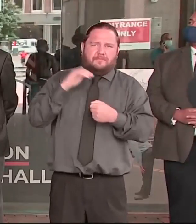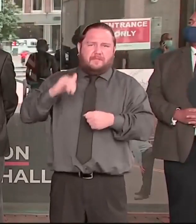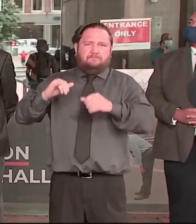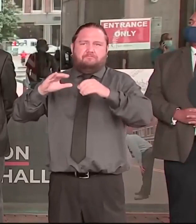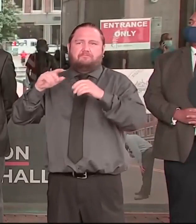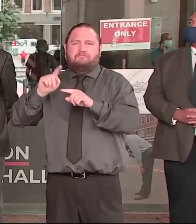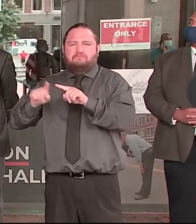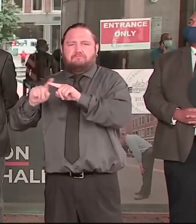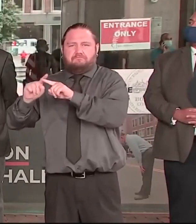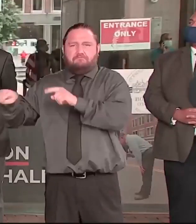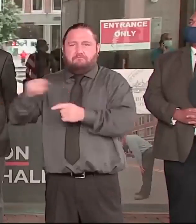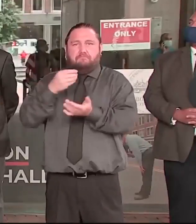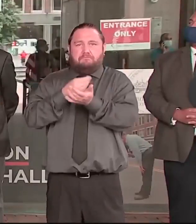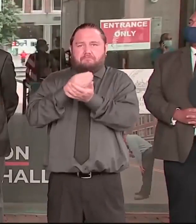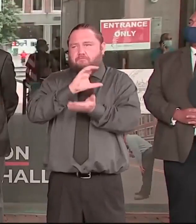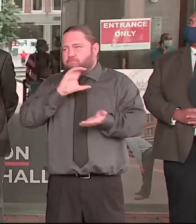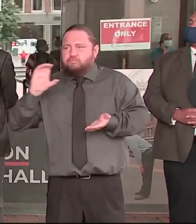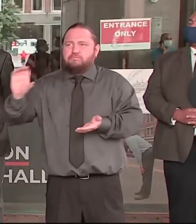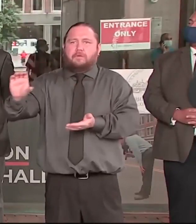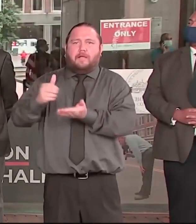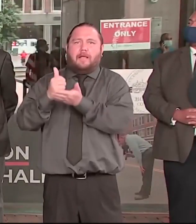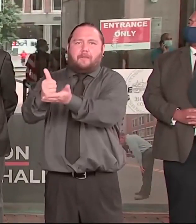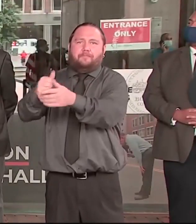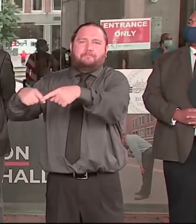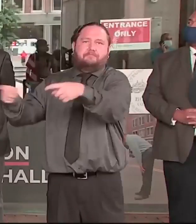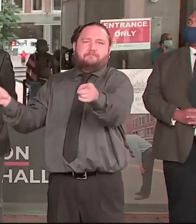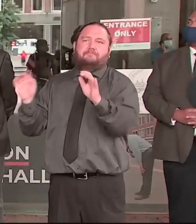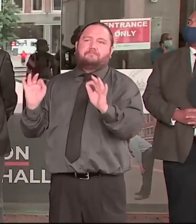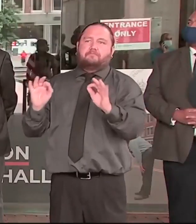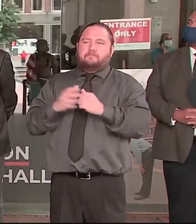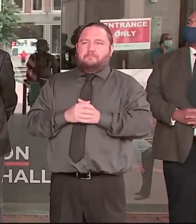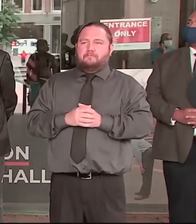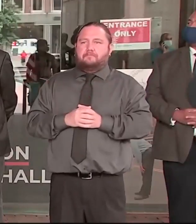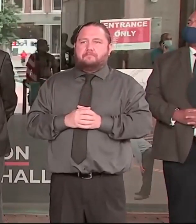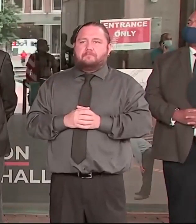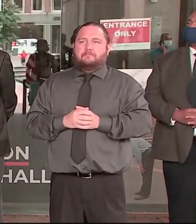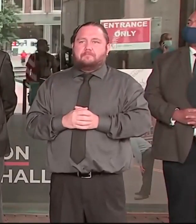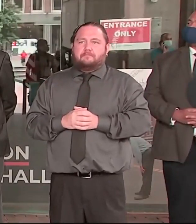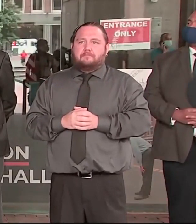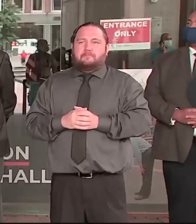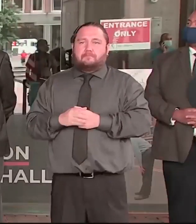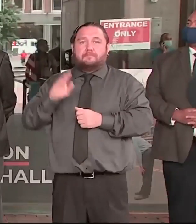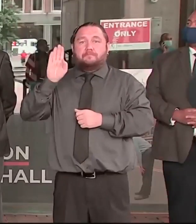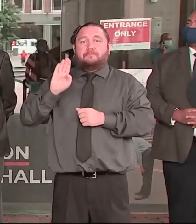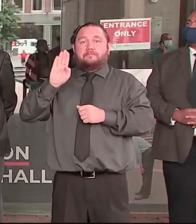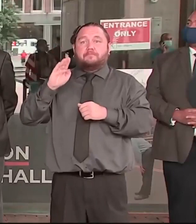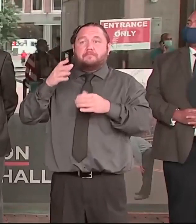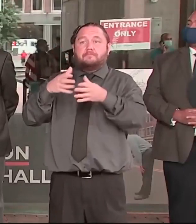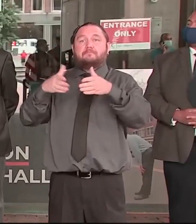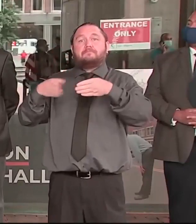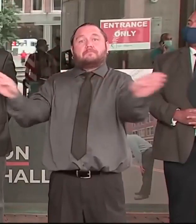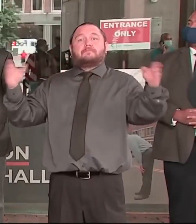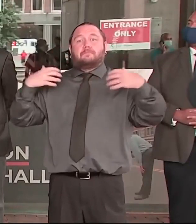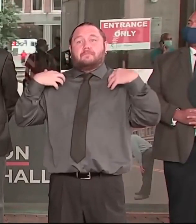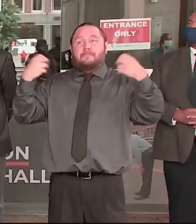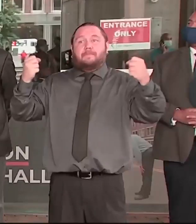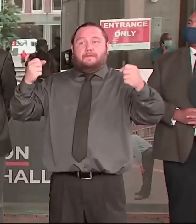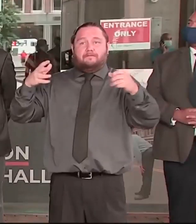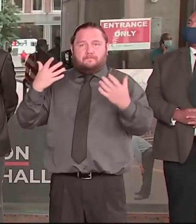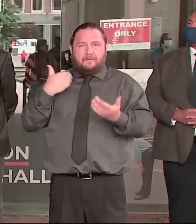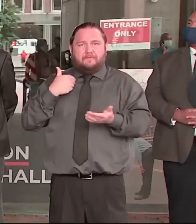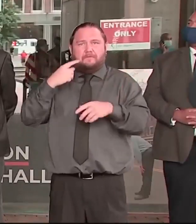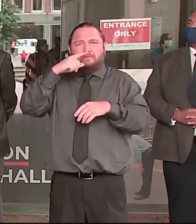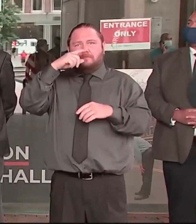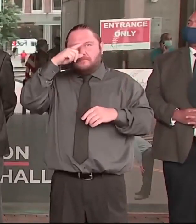$1 million to support trauma response and counseling at the Boston Public Health Commission, $2 million for community investments through other city